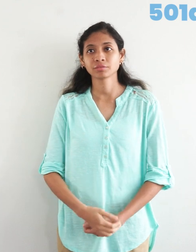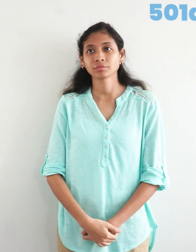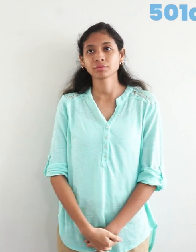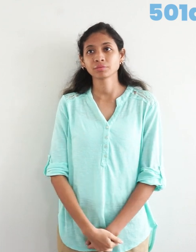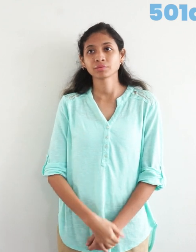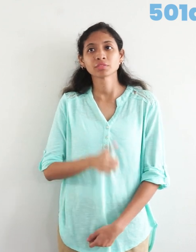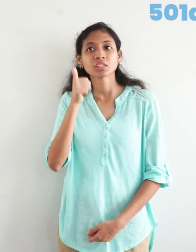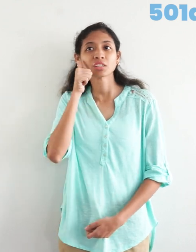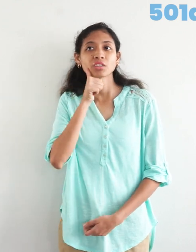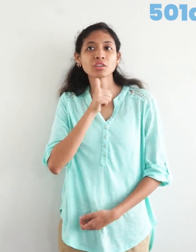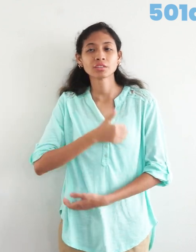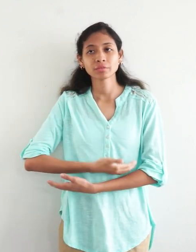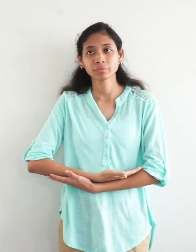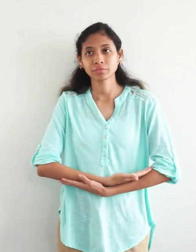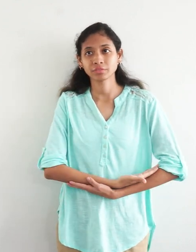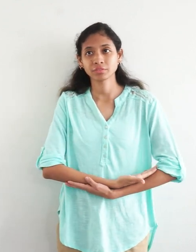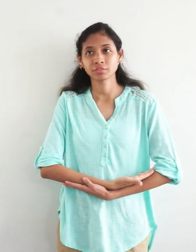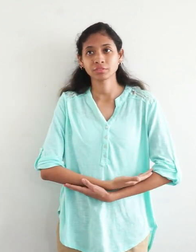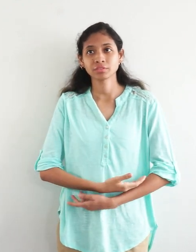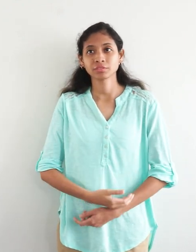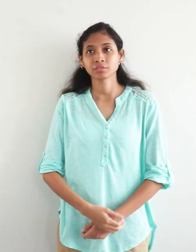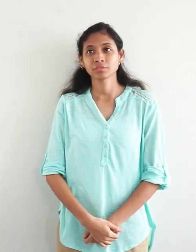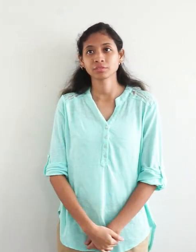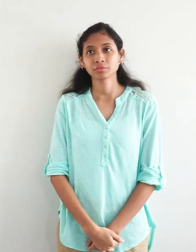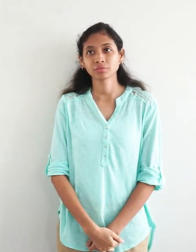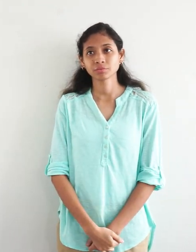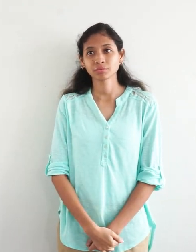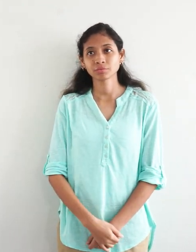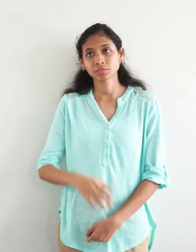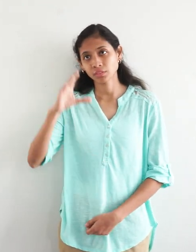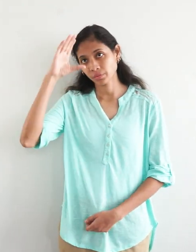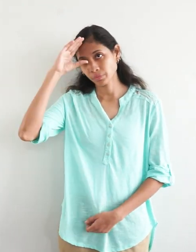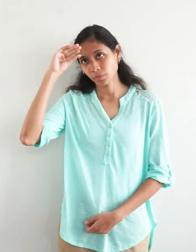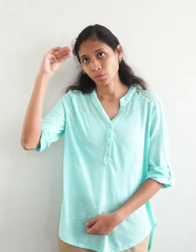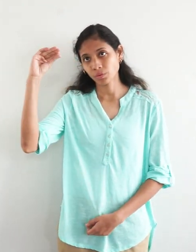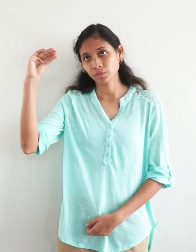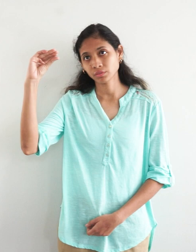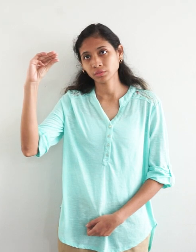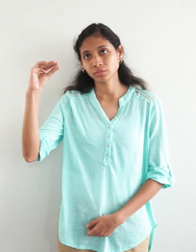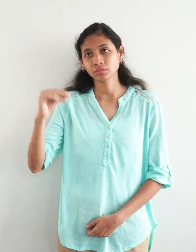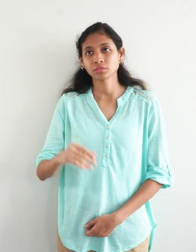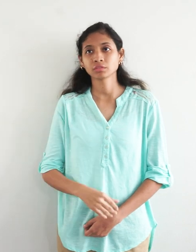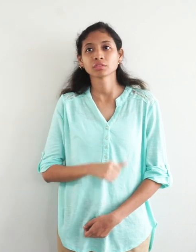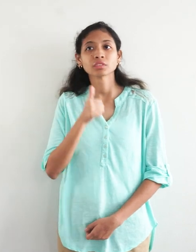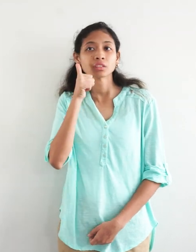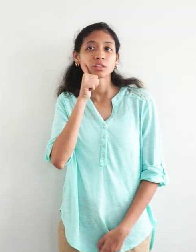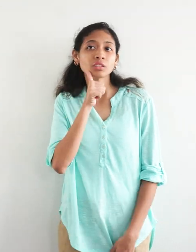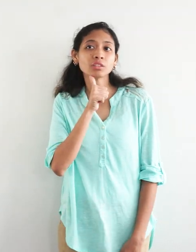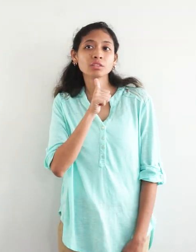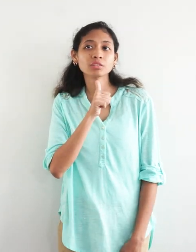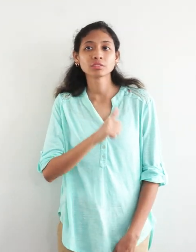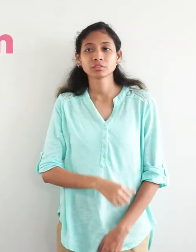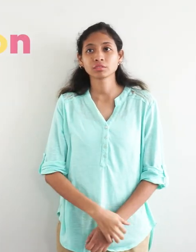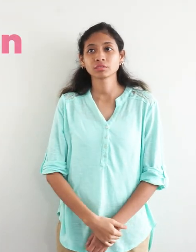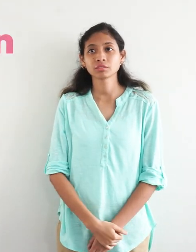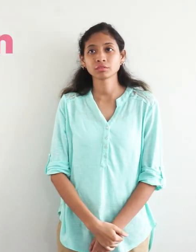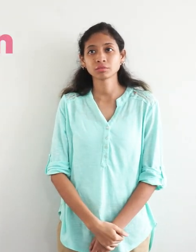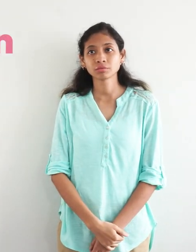boy, girl, baby,